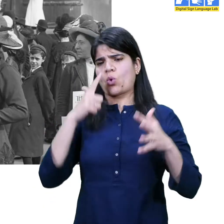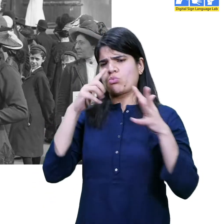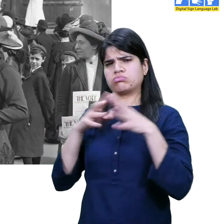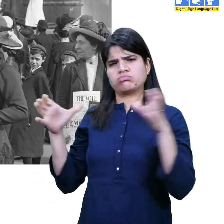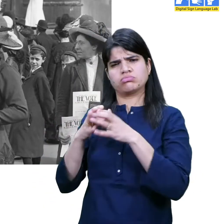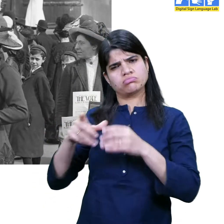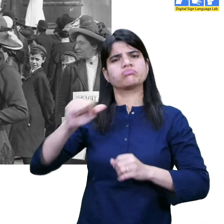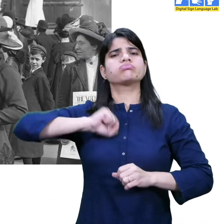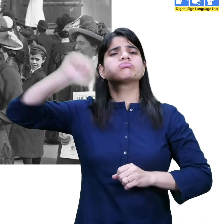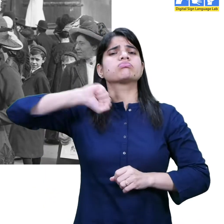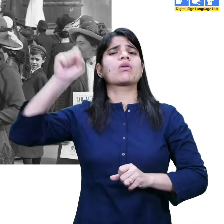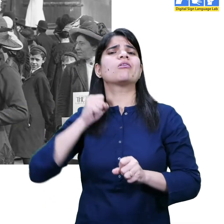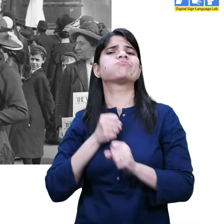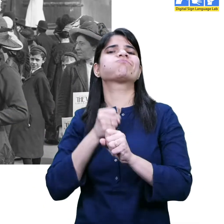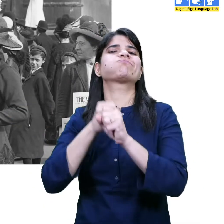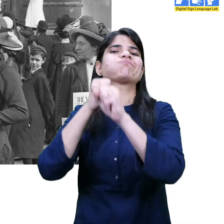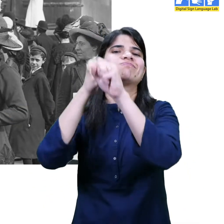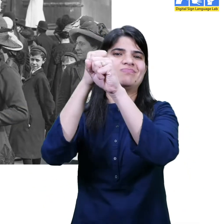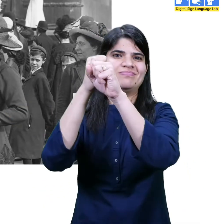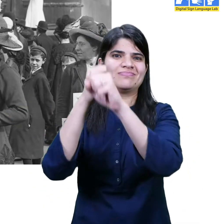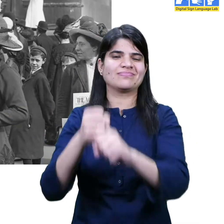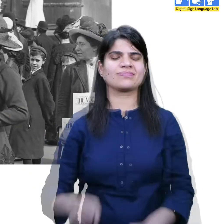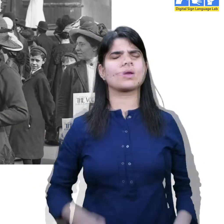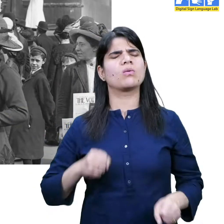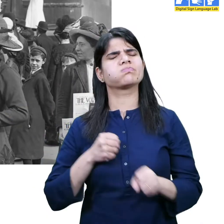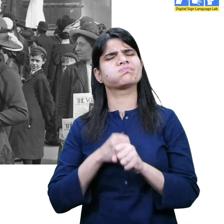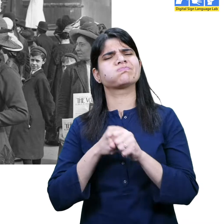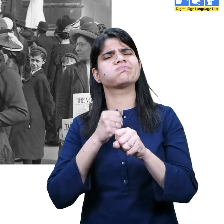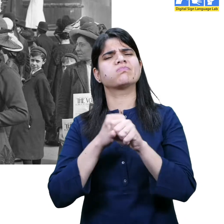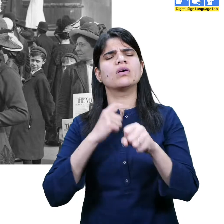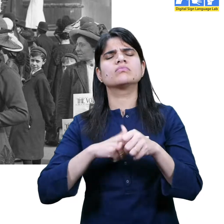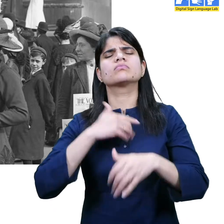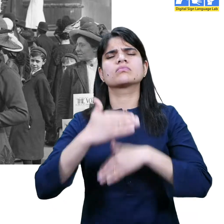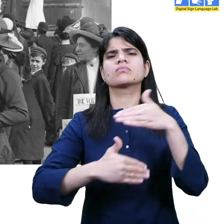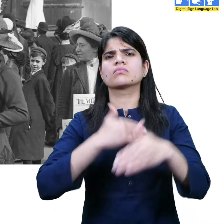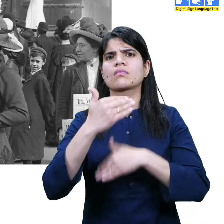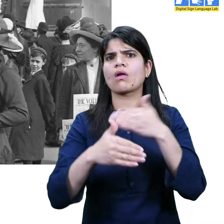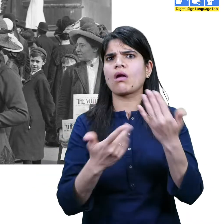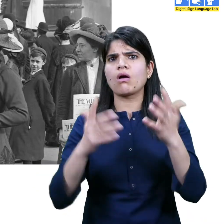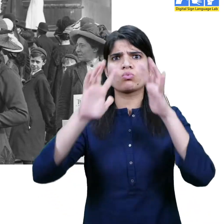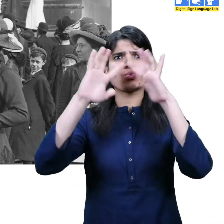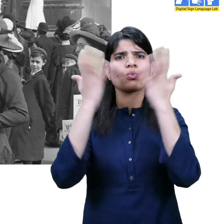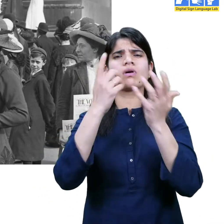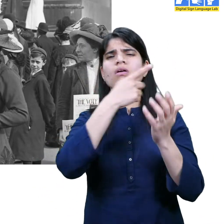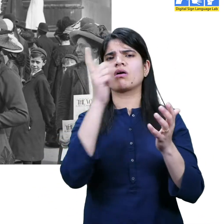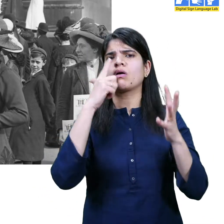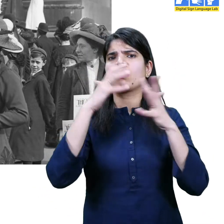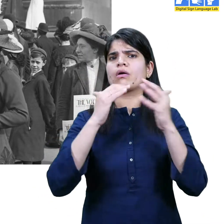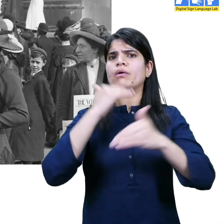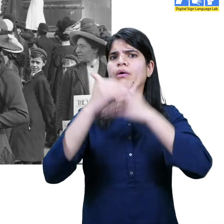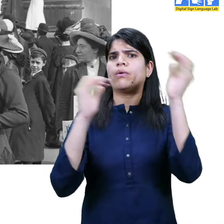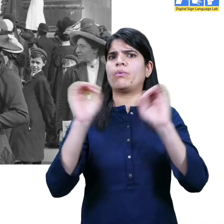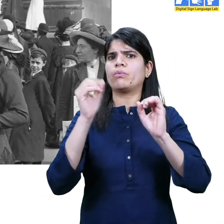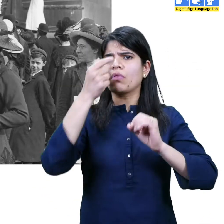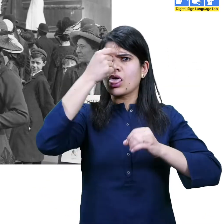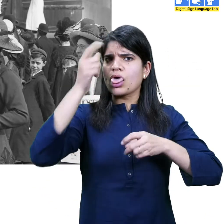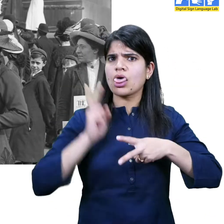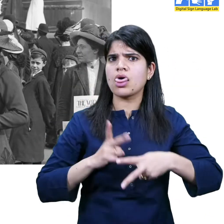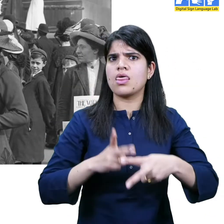to win the voting rights. As time passed, some women grew increasingly frustrated by the lack of progress and